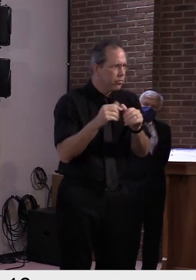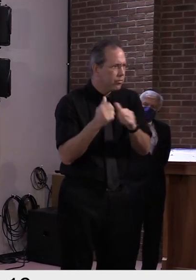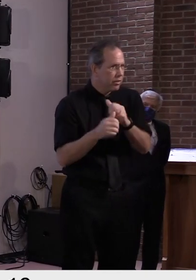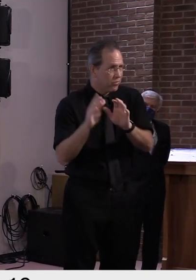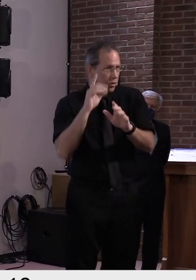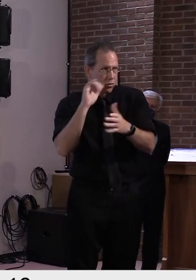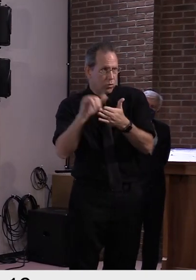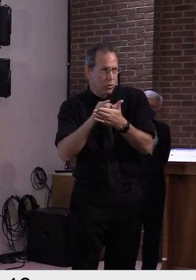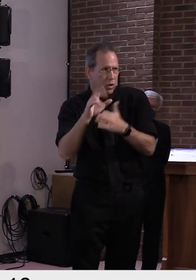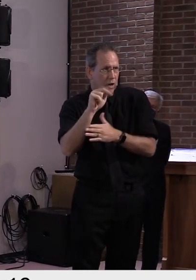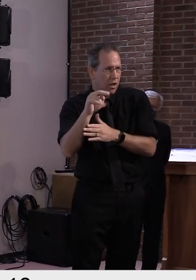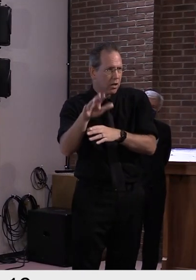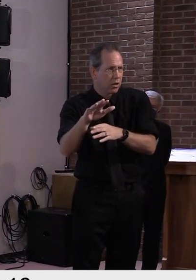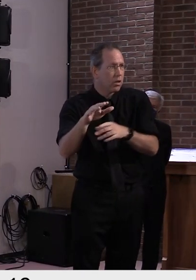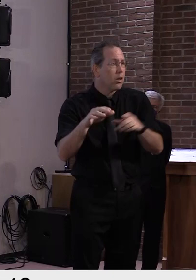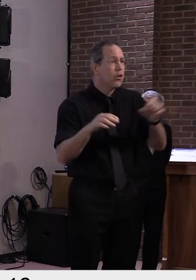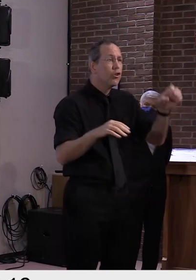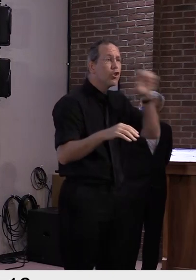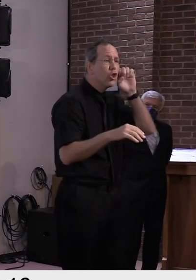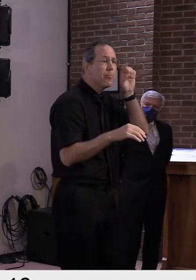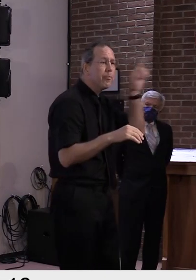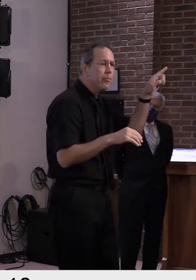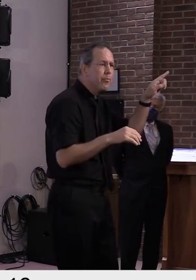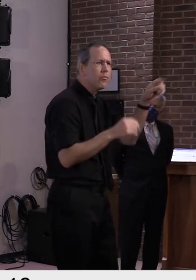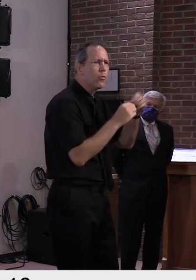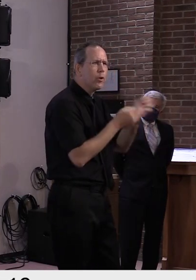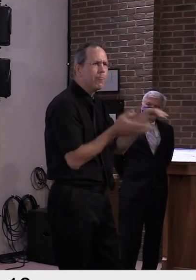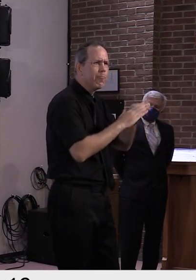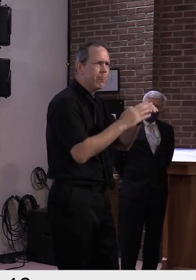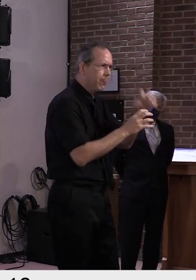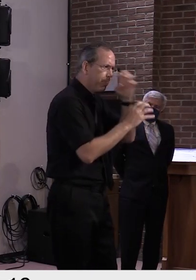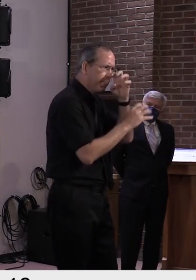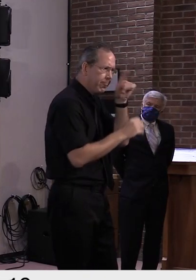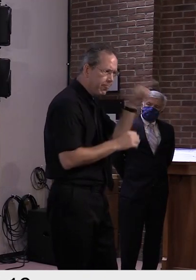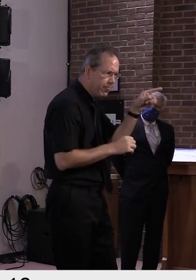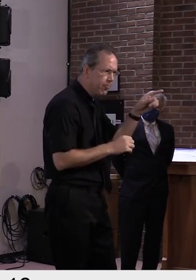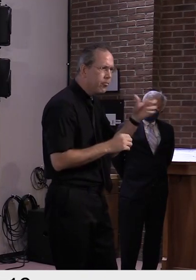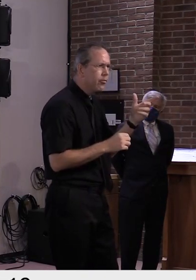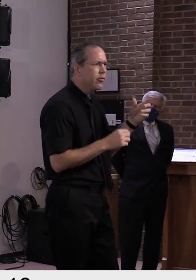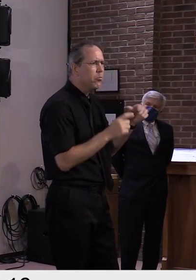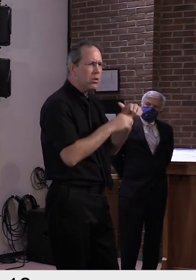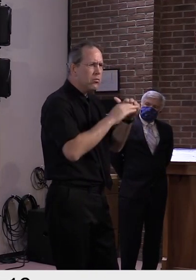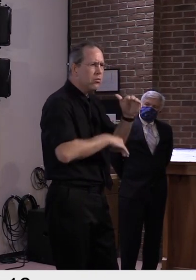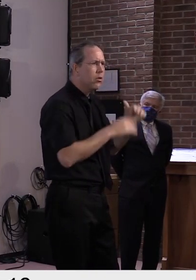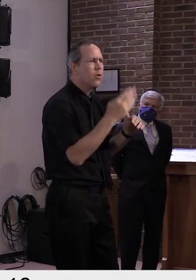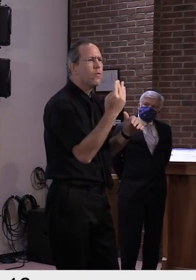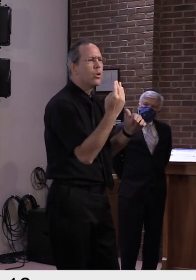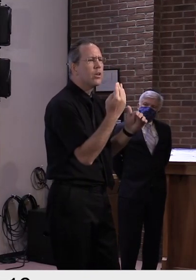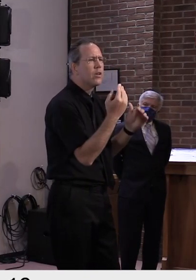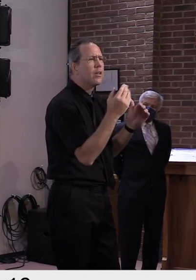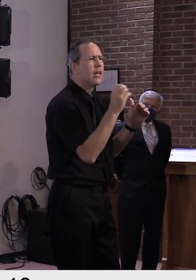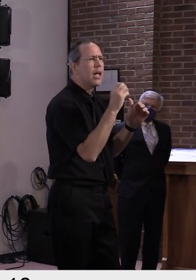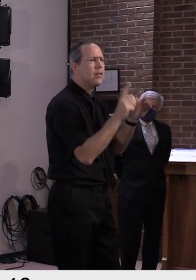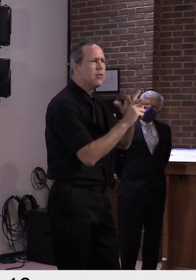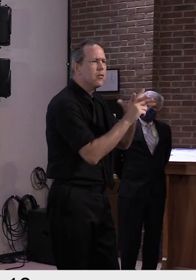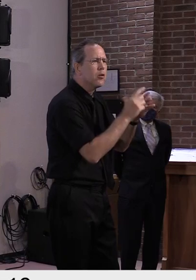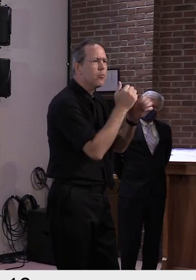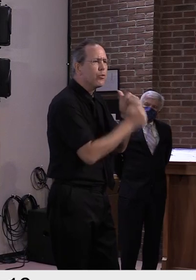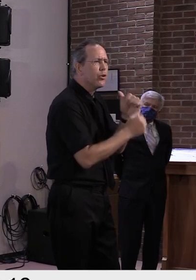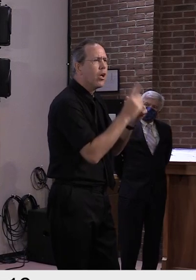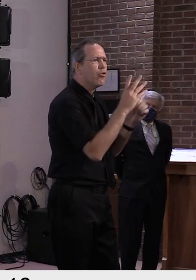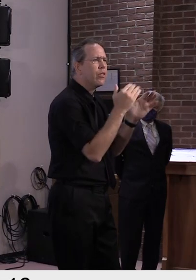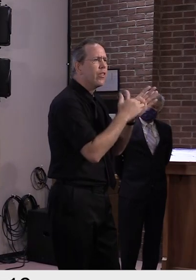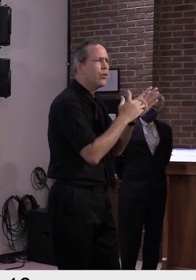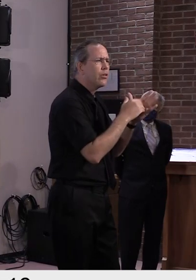Union mandates a two-week total below 14 positive cases per 100,000. So all of these numbers can be quite